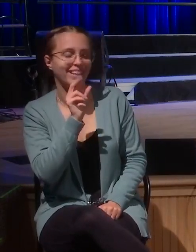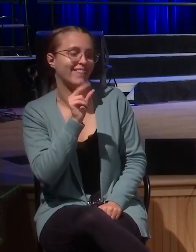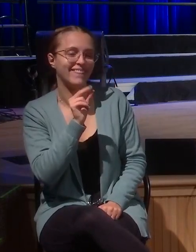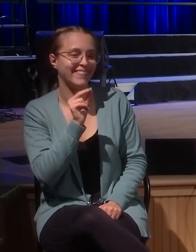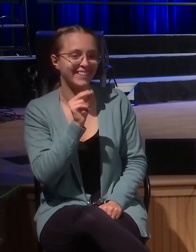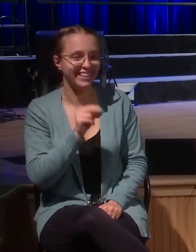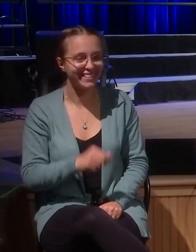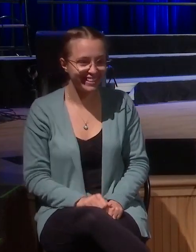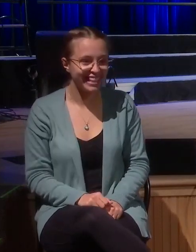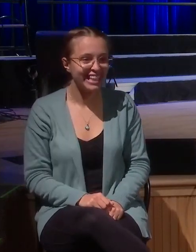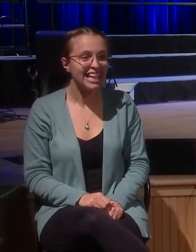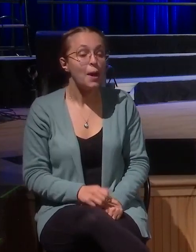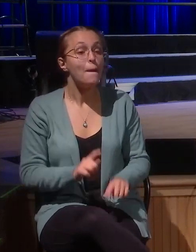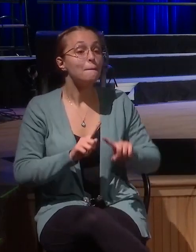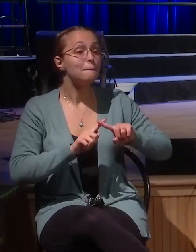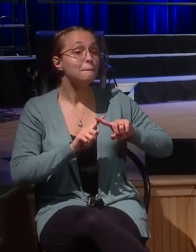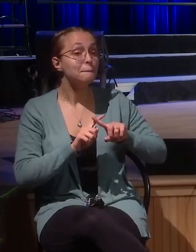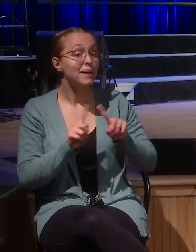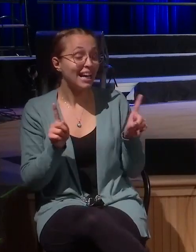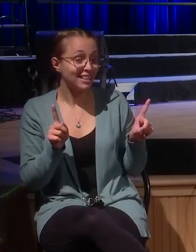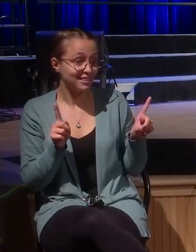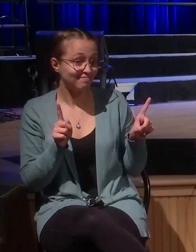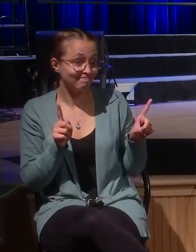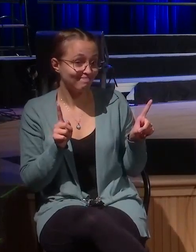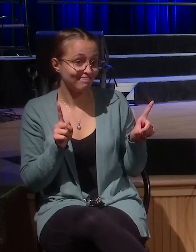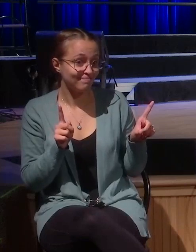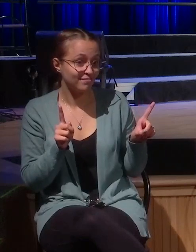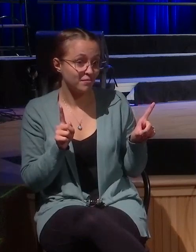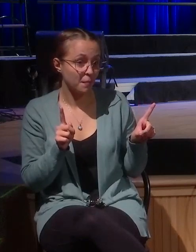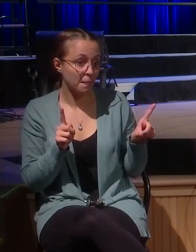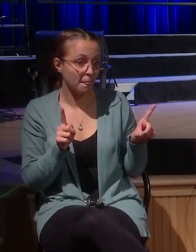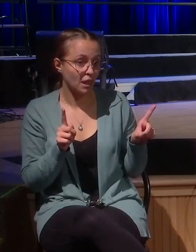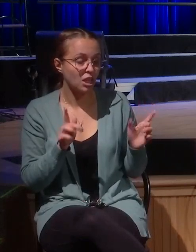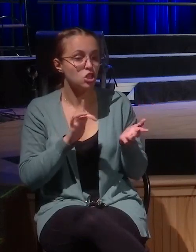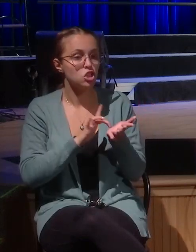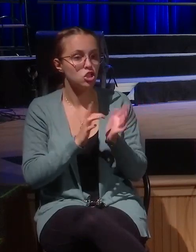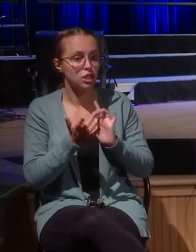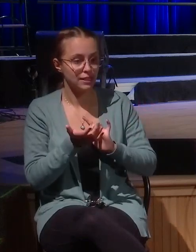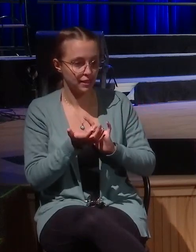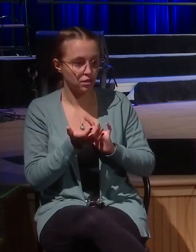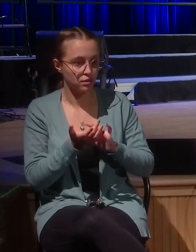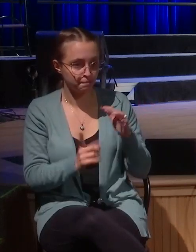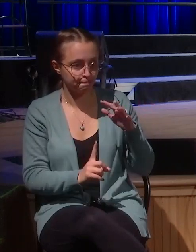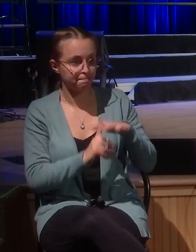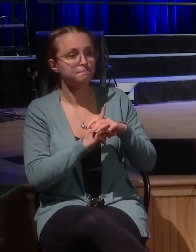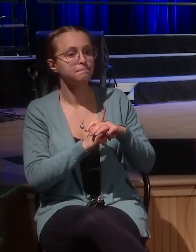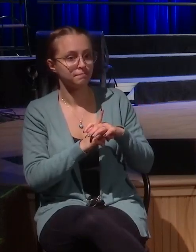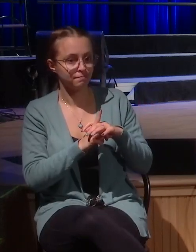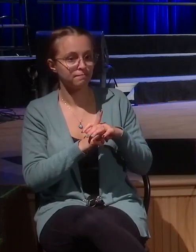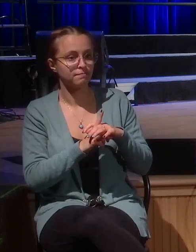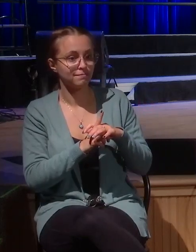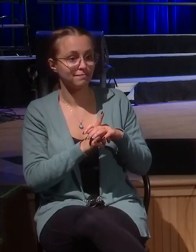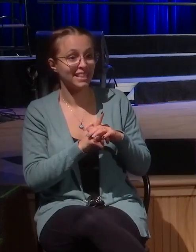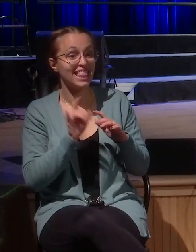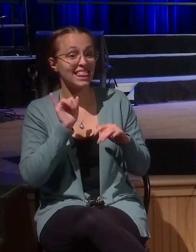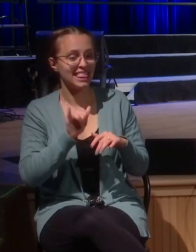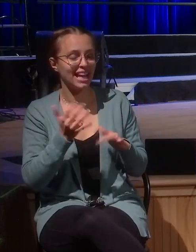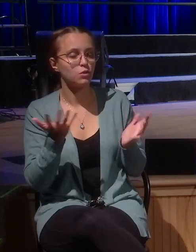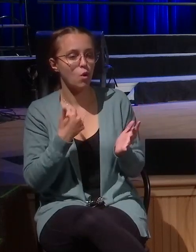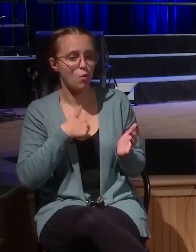But at the very least, the presence of Jesus is there. That's all we know for sure is that Jesus is